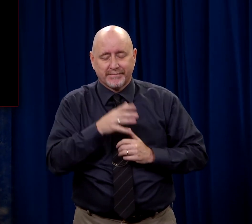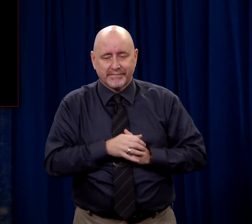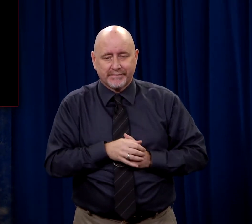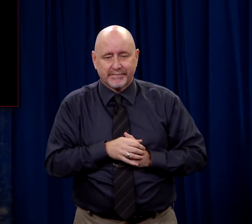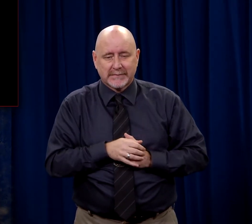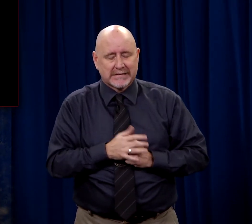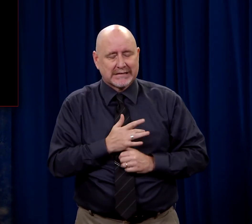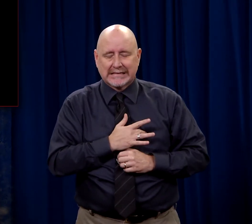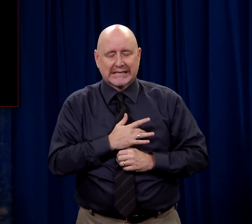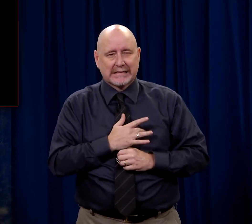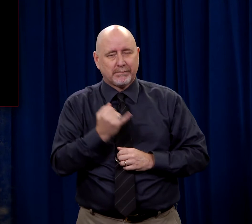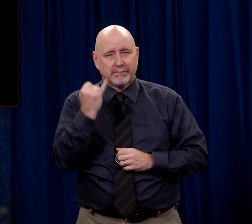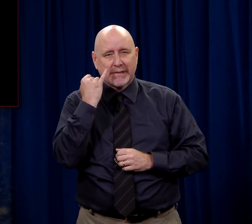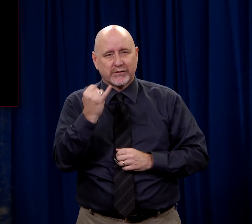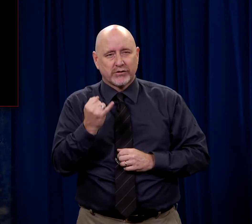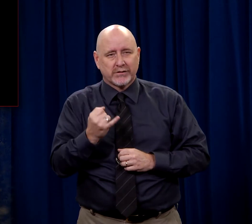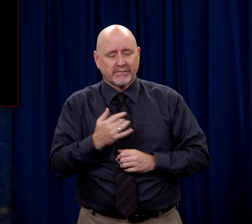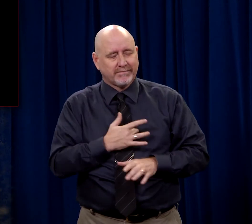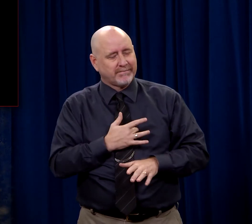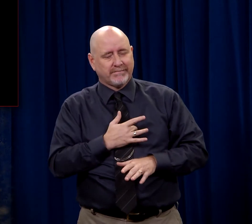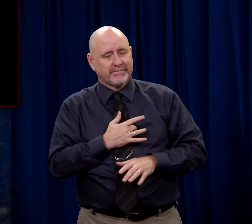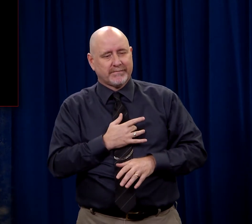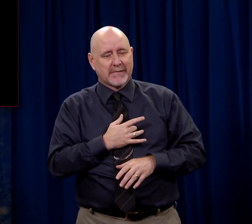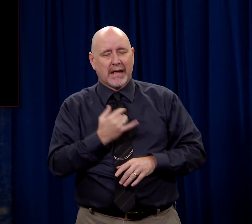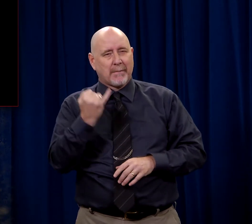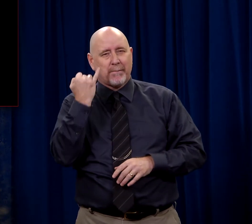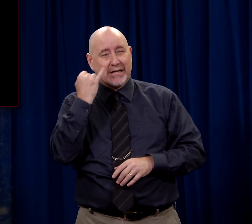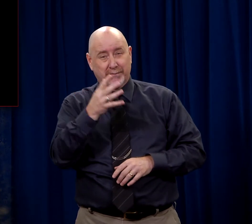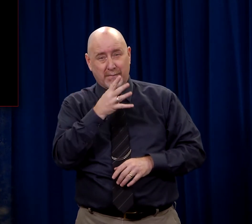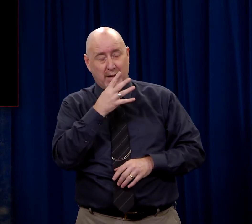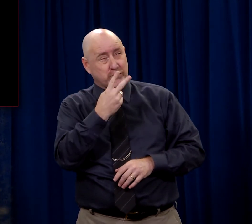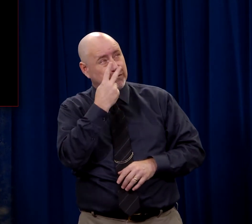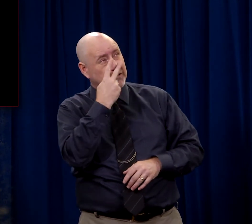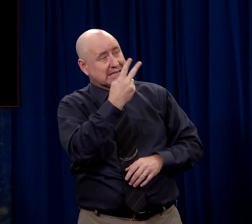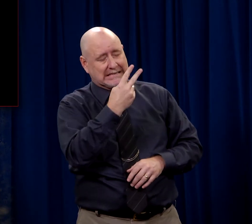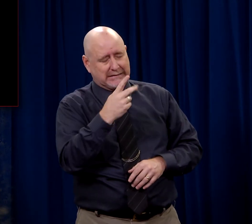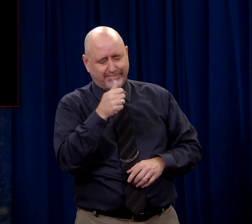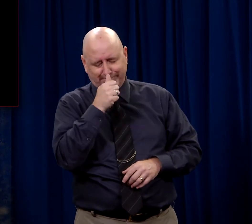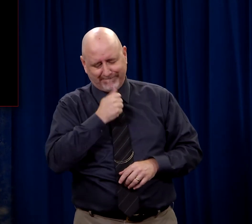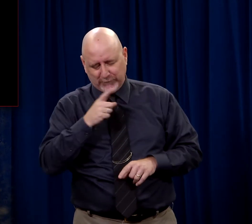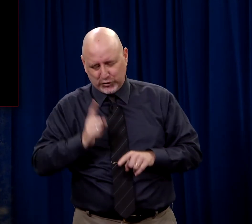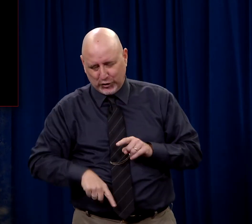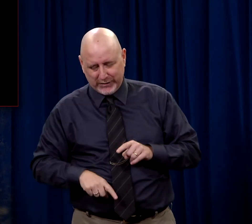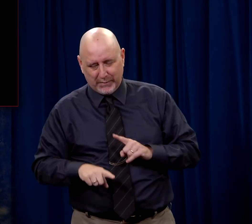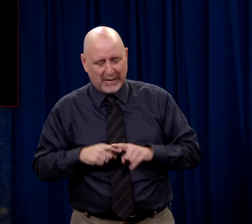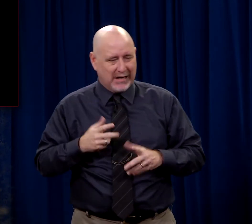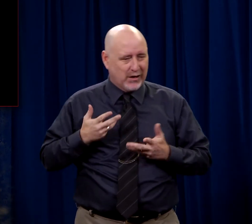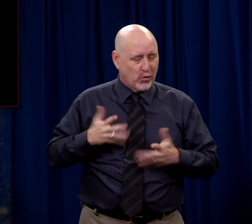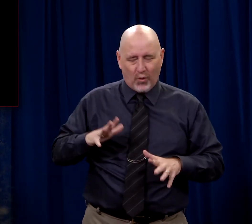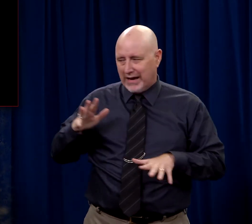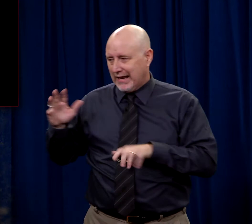And you have trouble believing that. I think that she couldn't stand to be there and she couldn't stand not to be there.